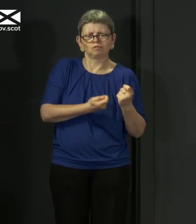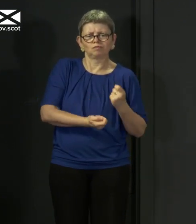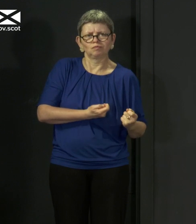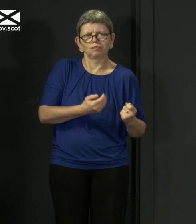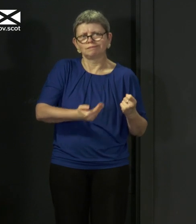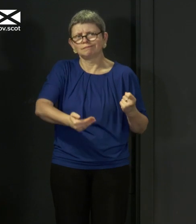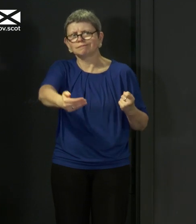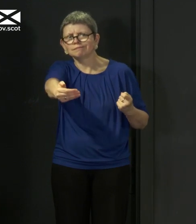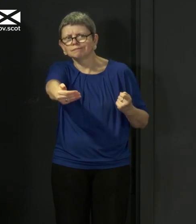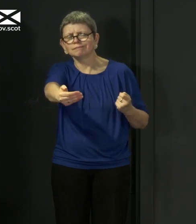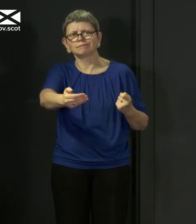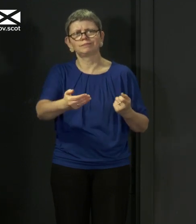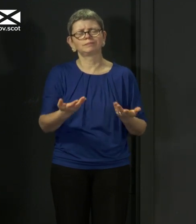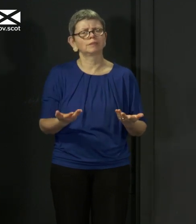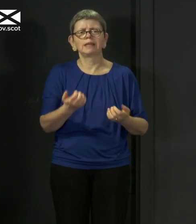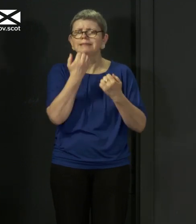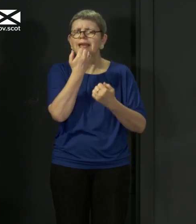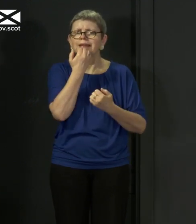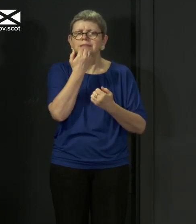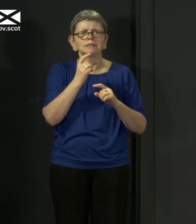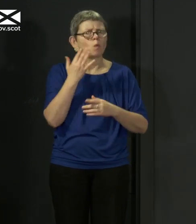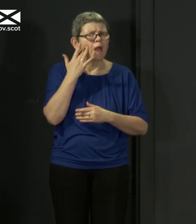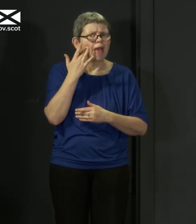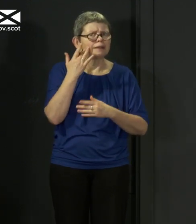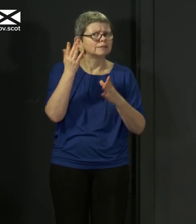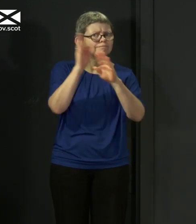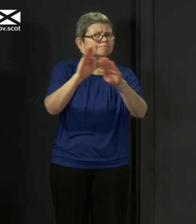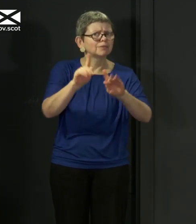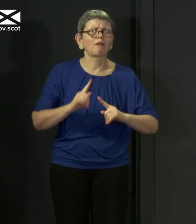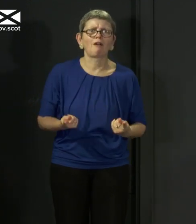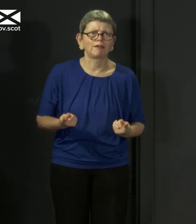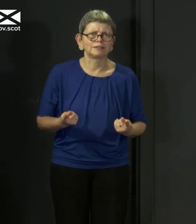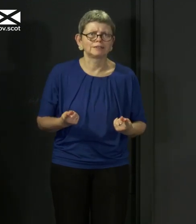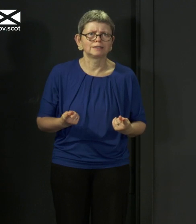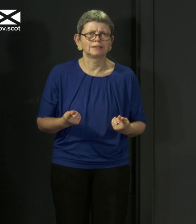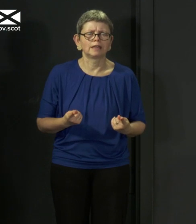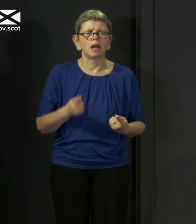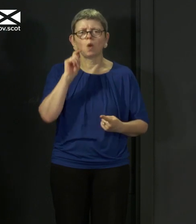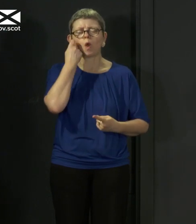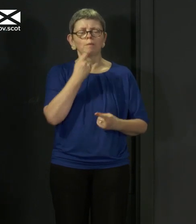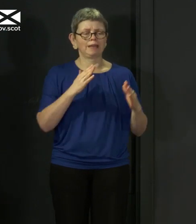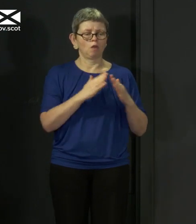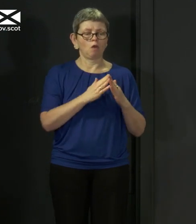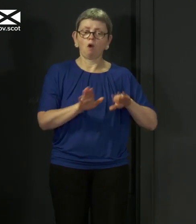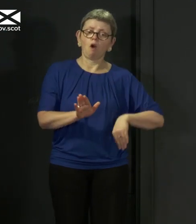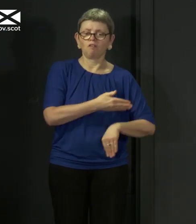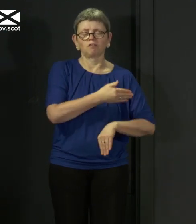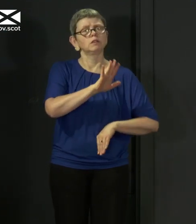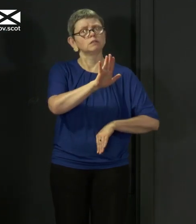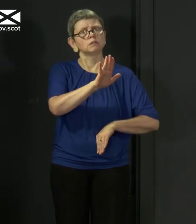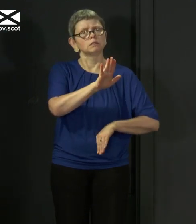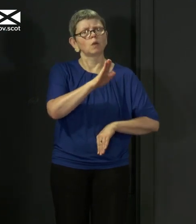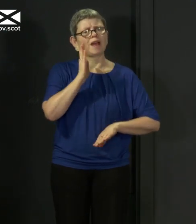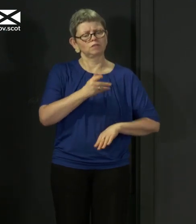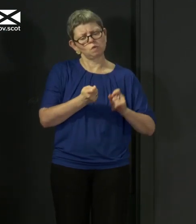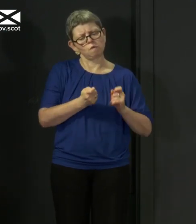lockdown will not be a flick of a switch moment. We will instead be considering gradual and careful variations. But it is